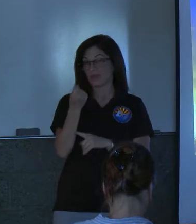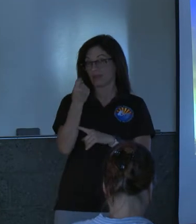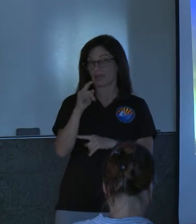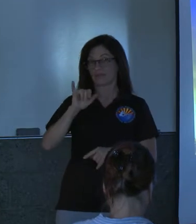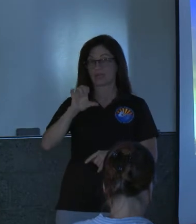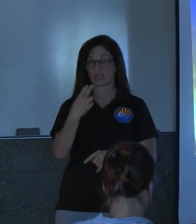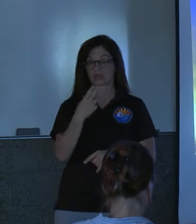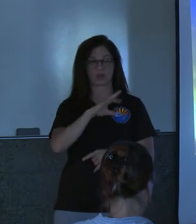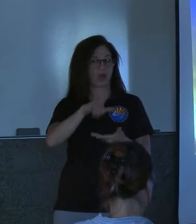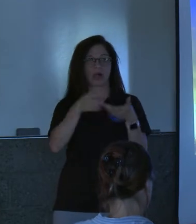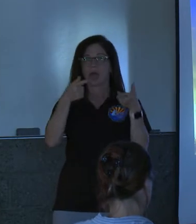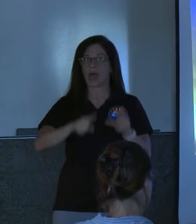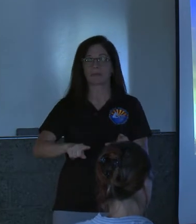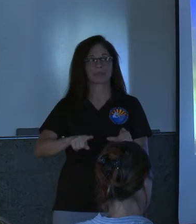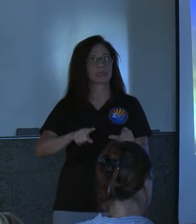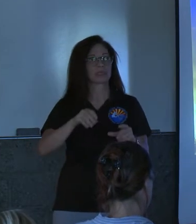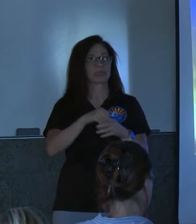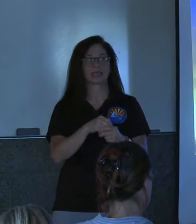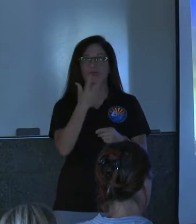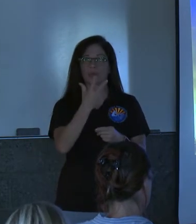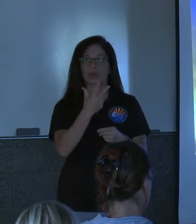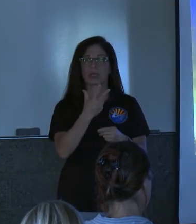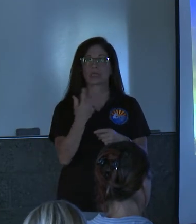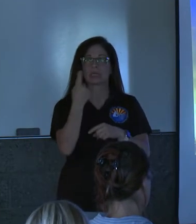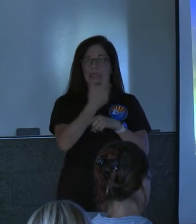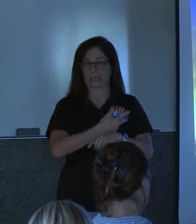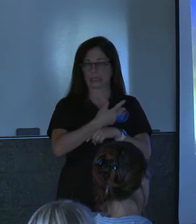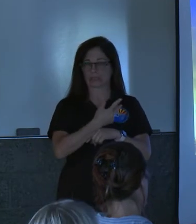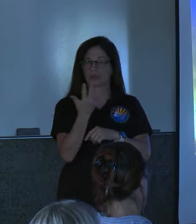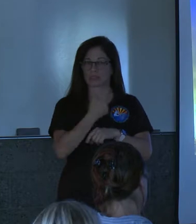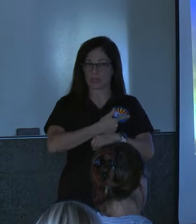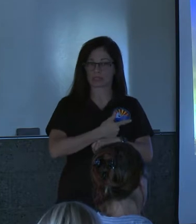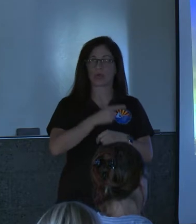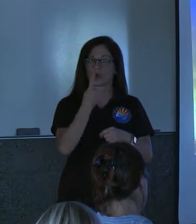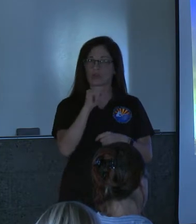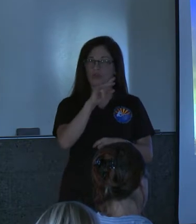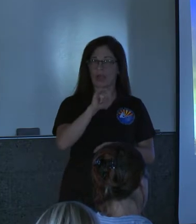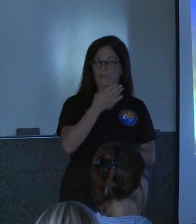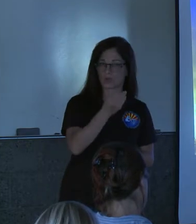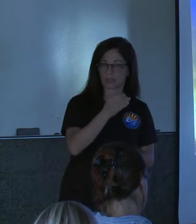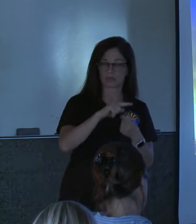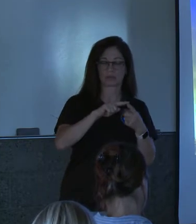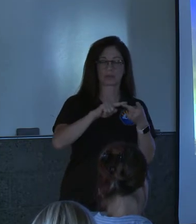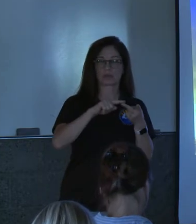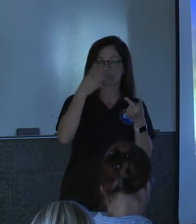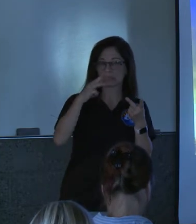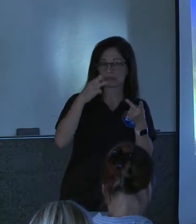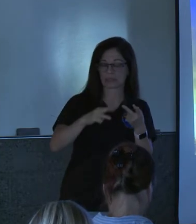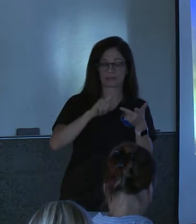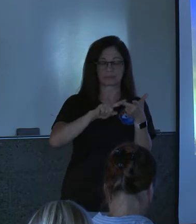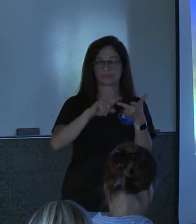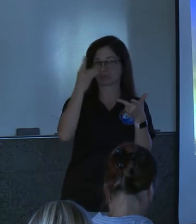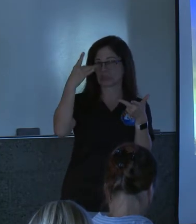virtually all came within three rainfall events one on the 14th one on the 16th and one on